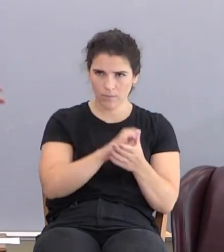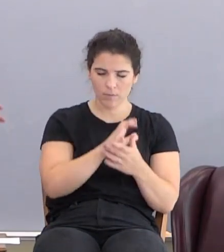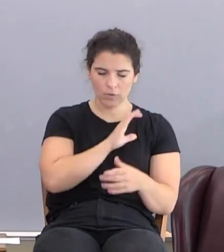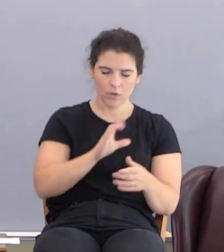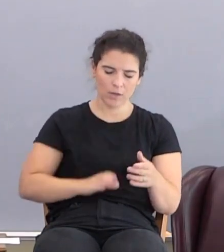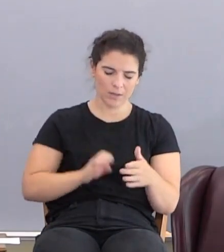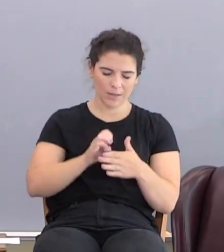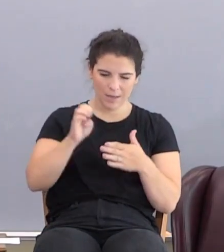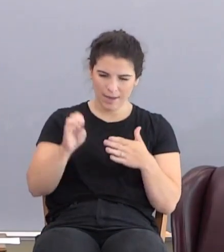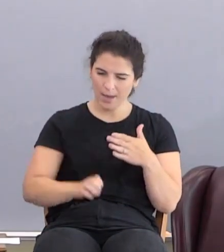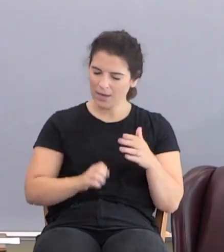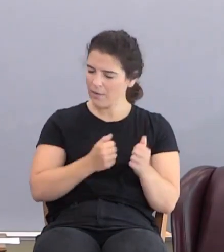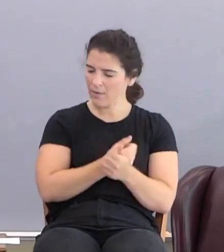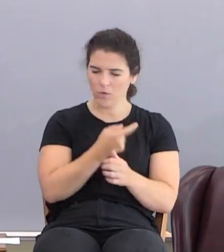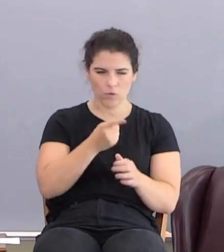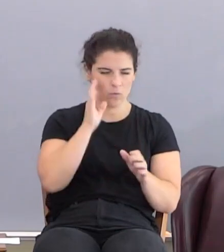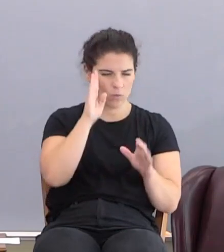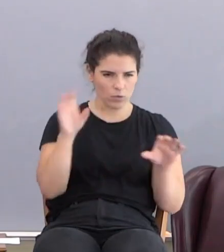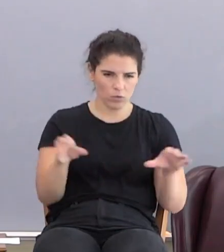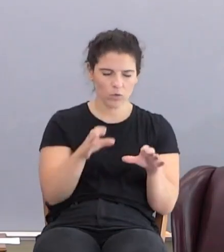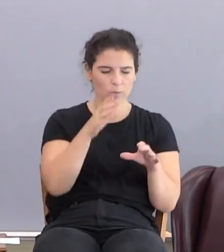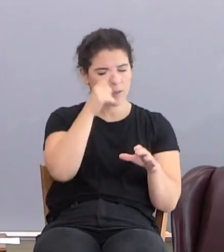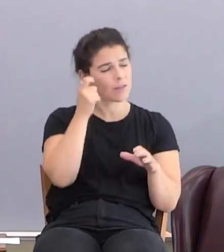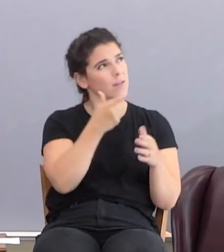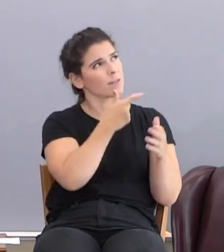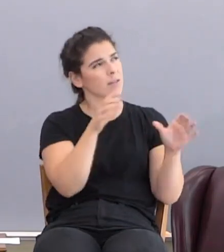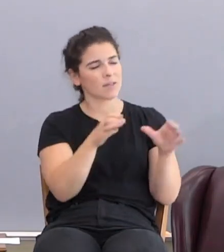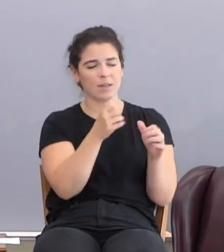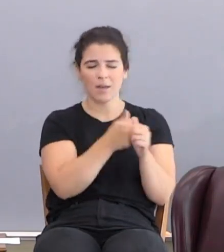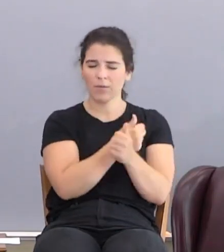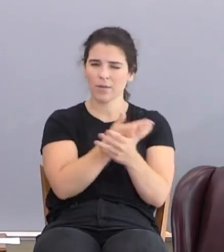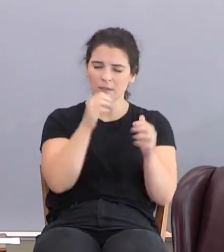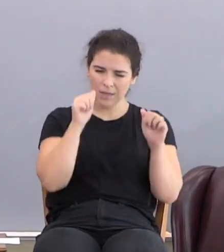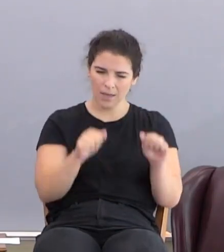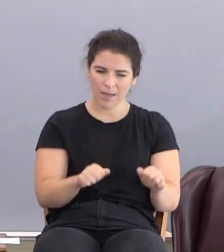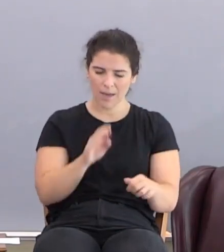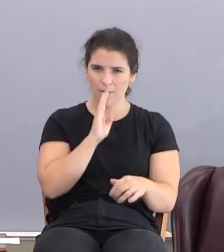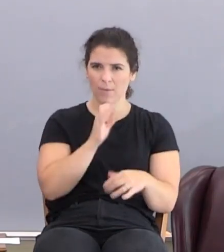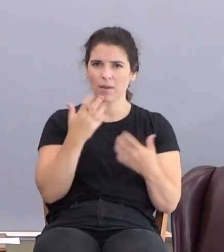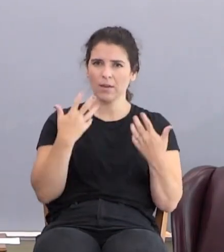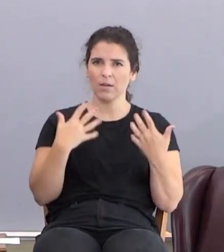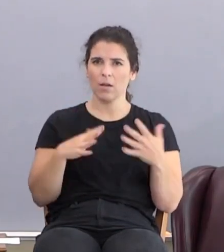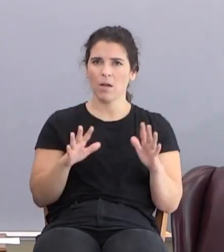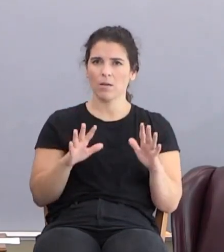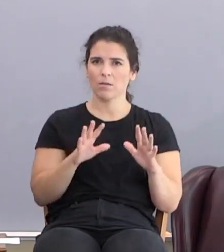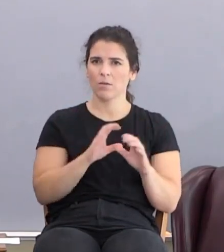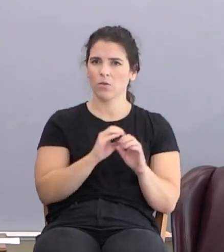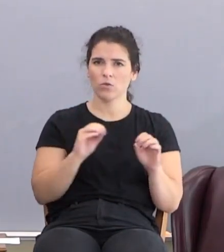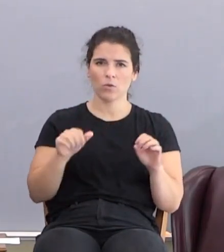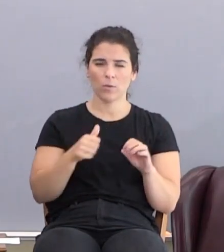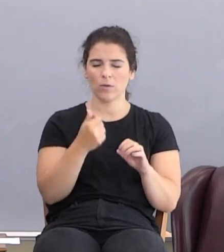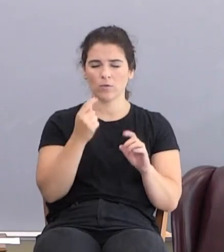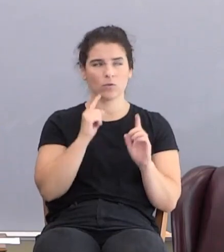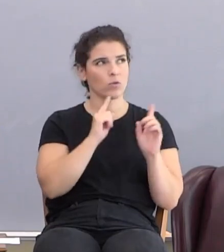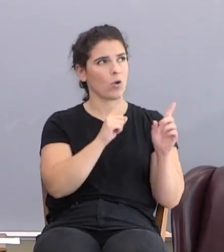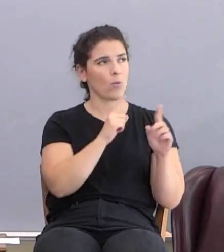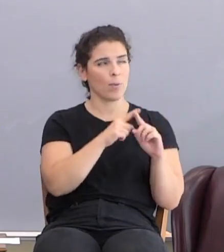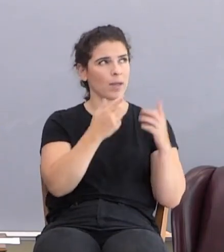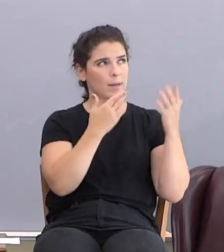end of anything you're ever going to do because he did everything that can be done and there's no else to go but him.